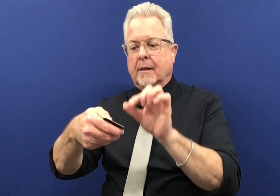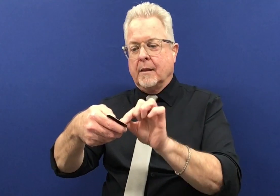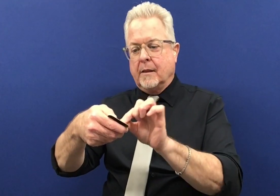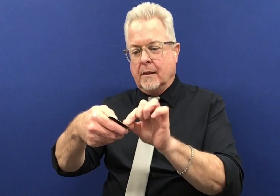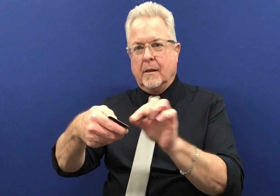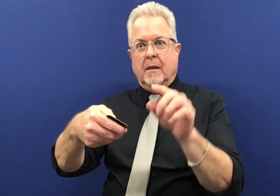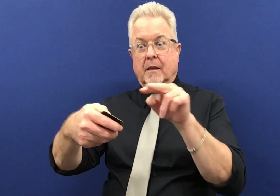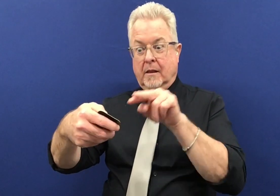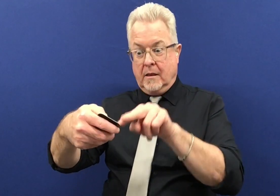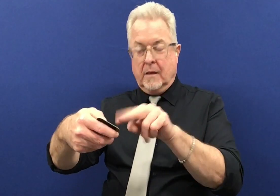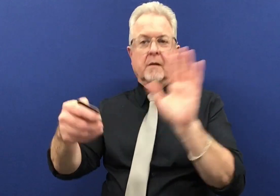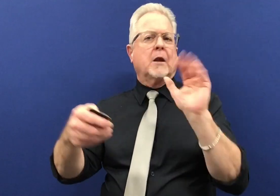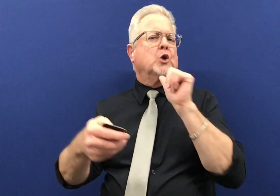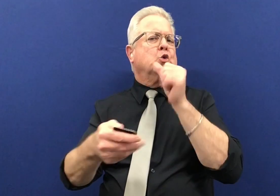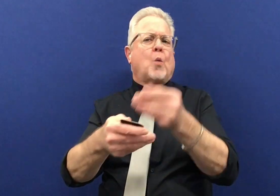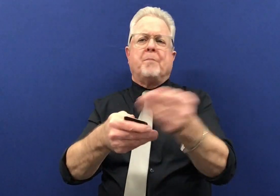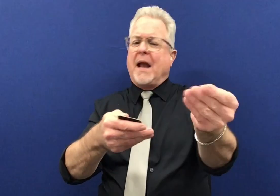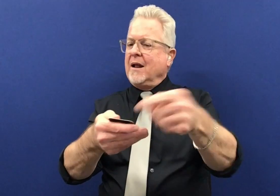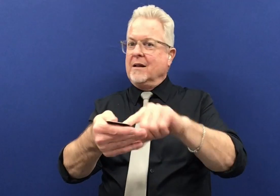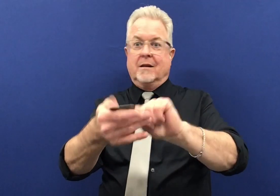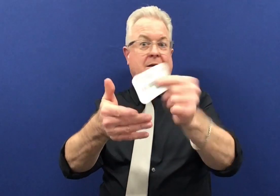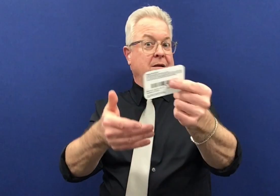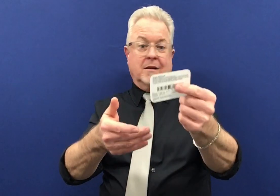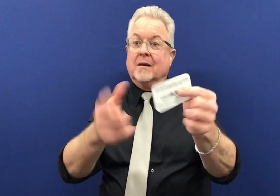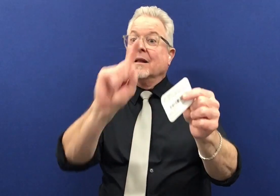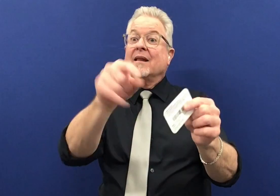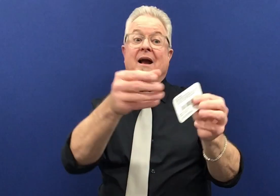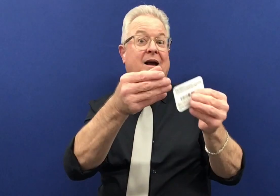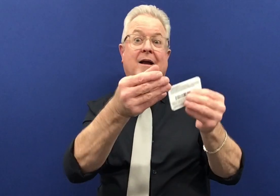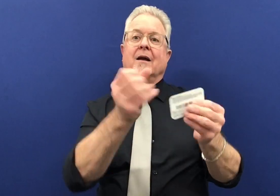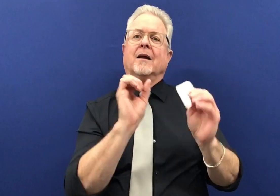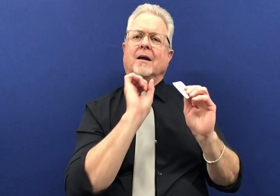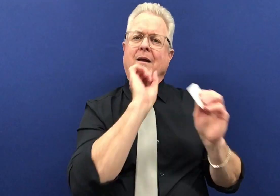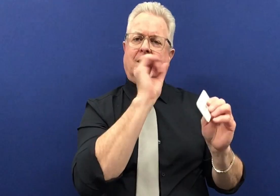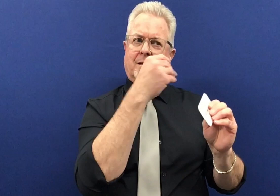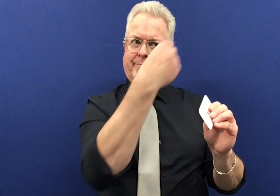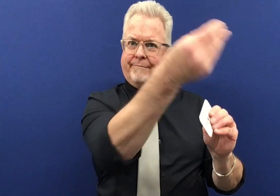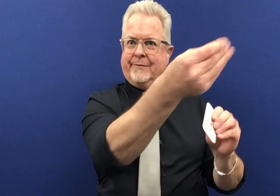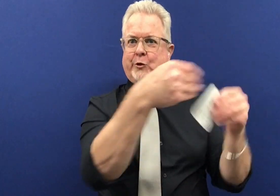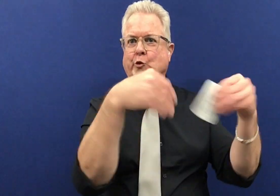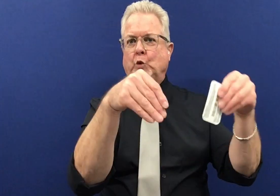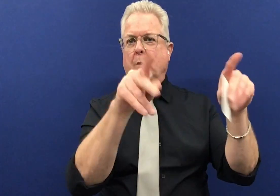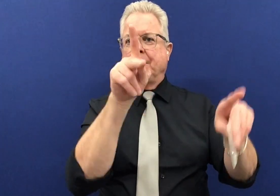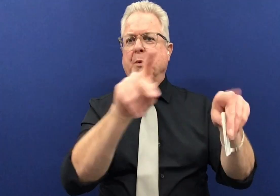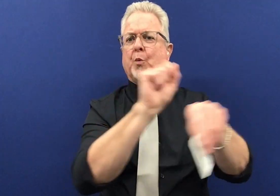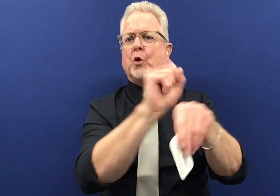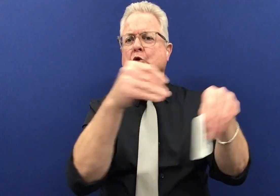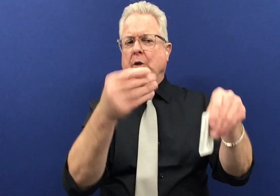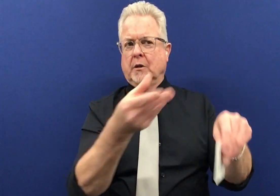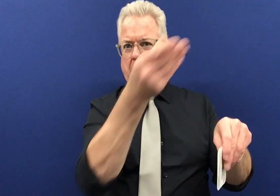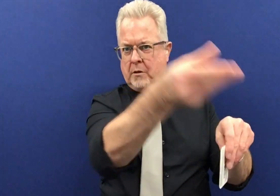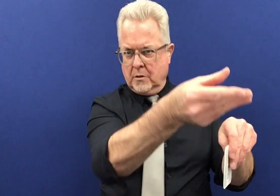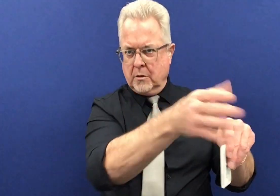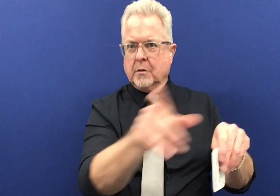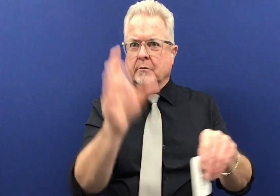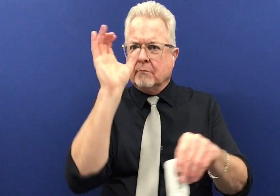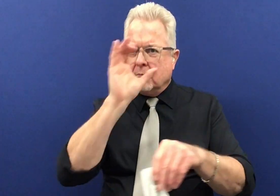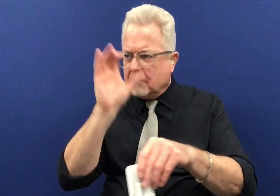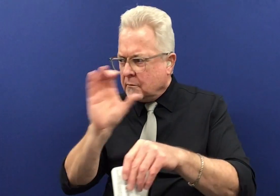and you might want to check for the pin if that pin is visible then it's not a legitimate gift card and you should bring it to the